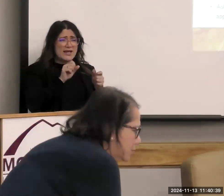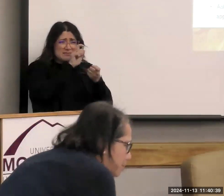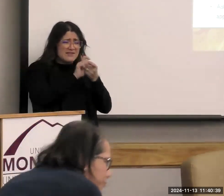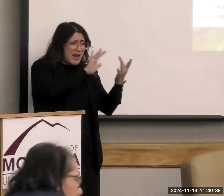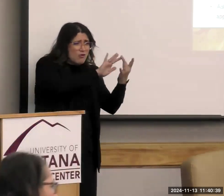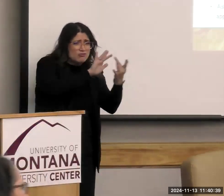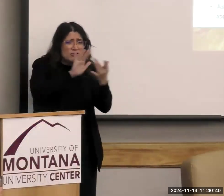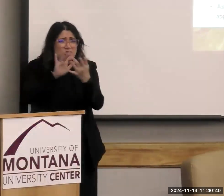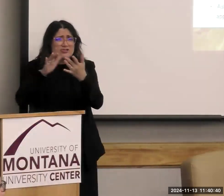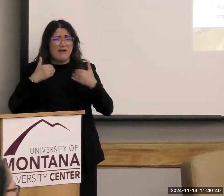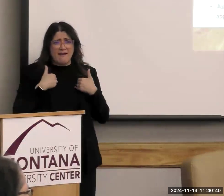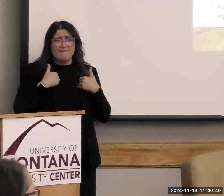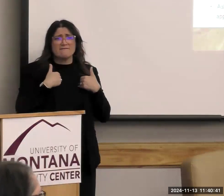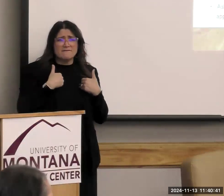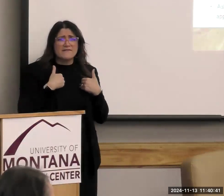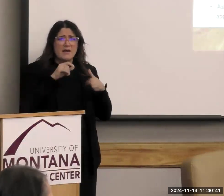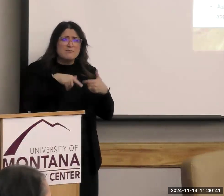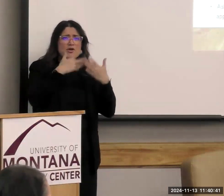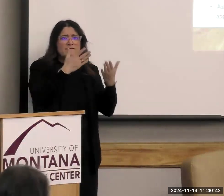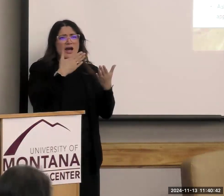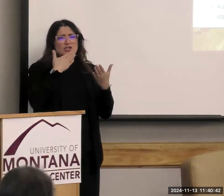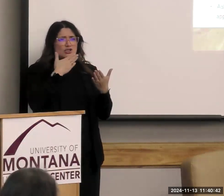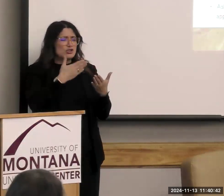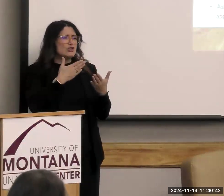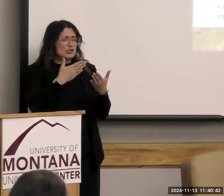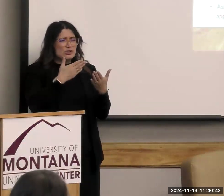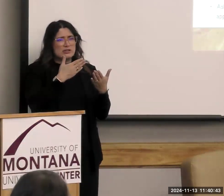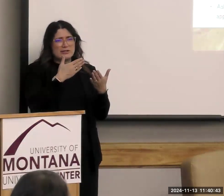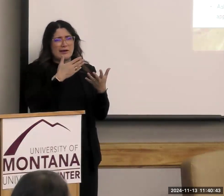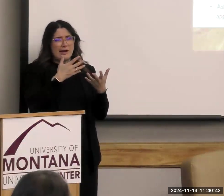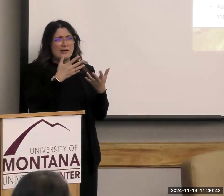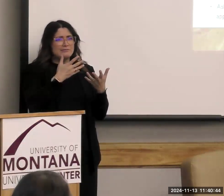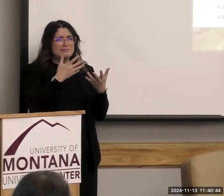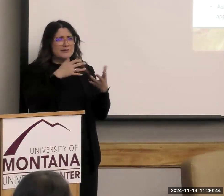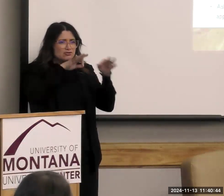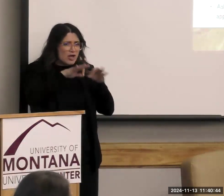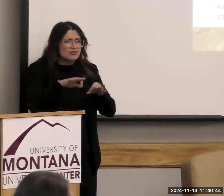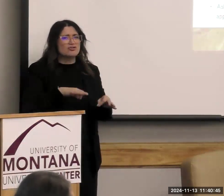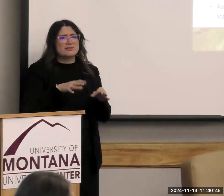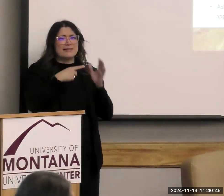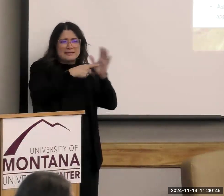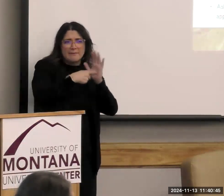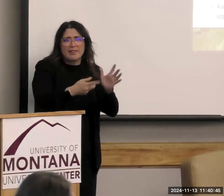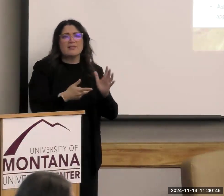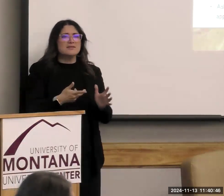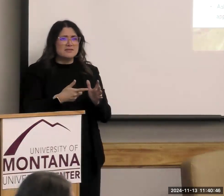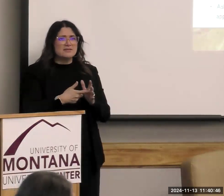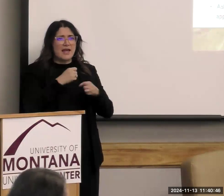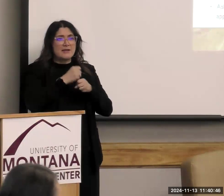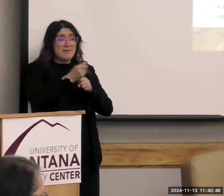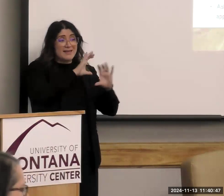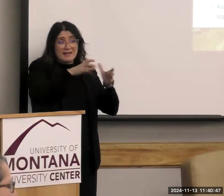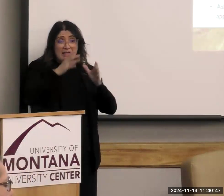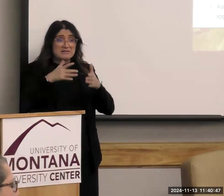and examples, making your classes as predictable and structured as possible by starting and ending each class with the exact same discussion or